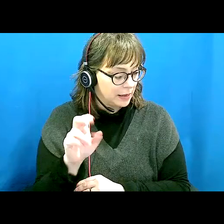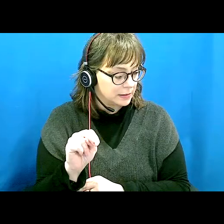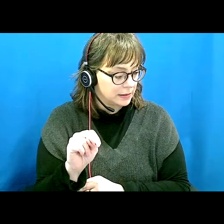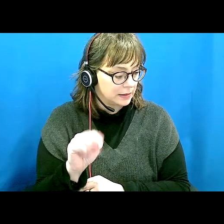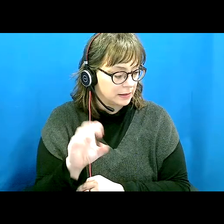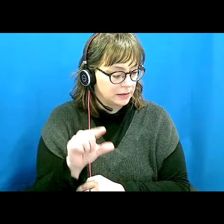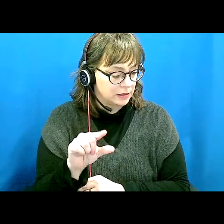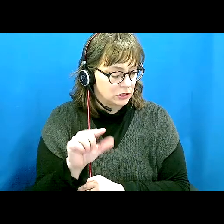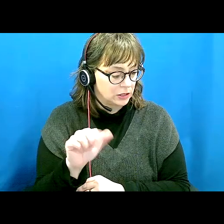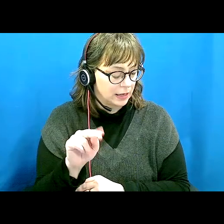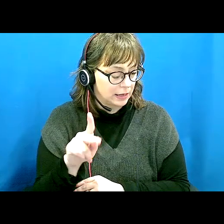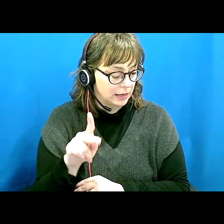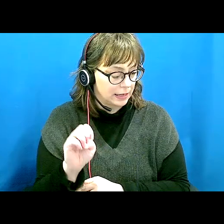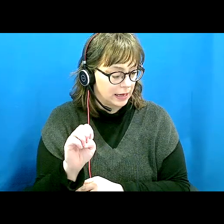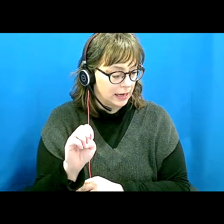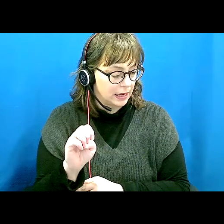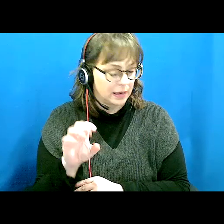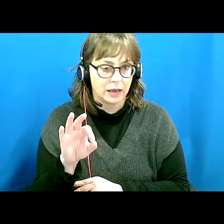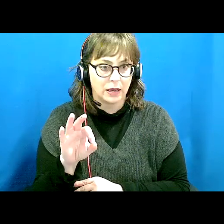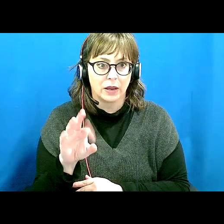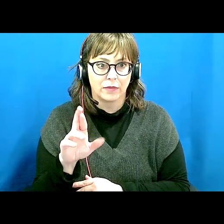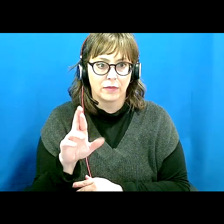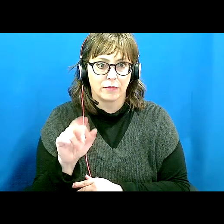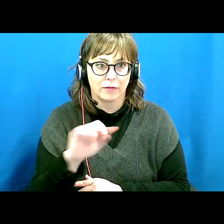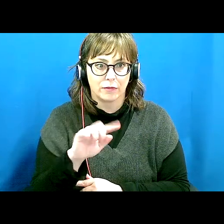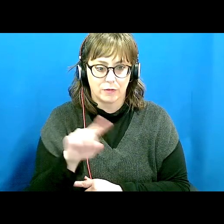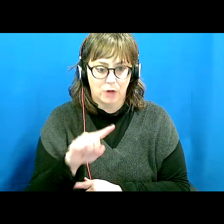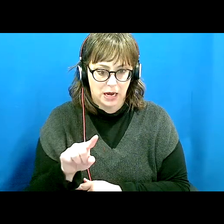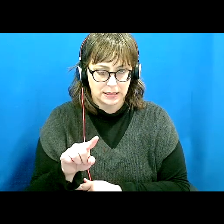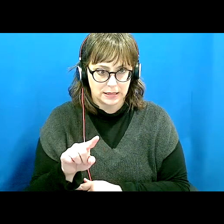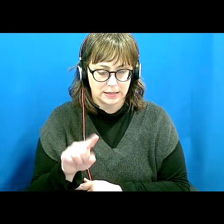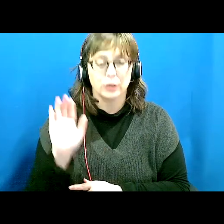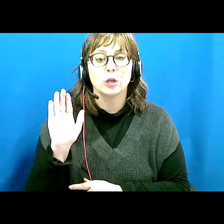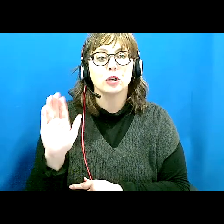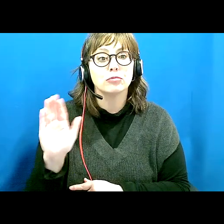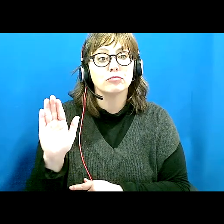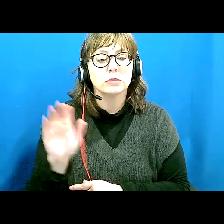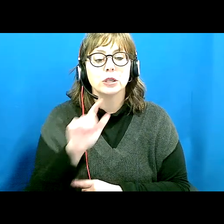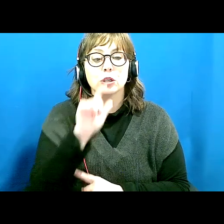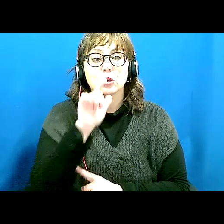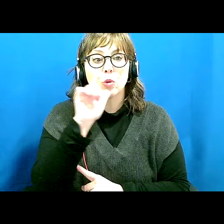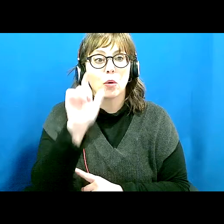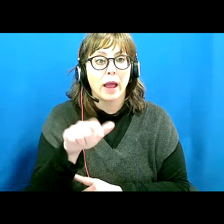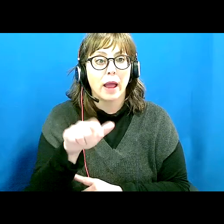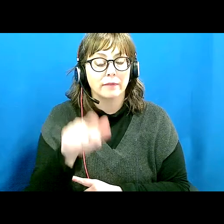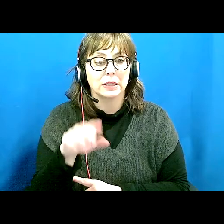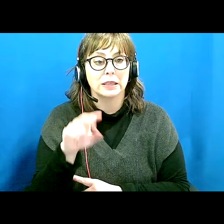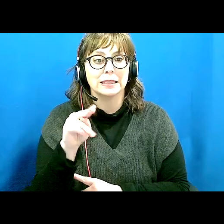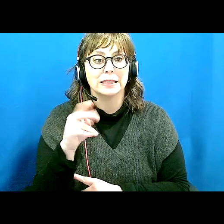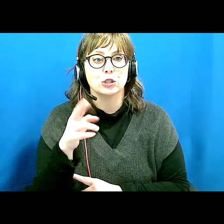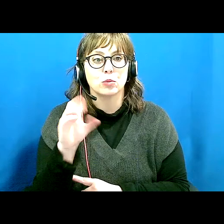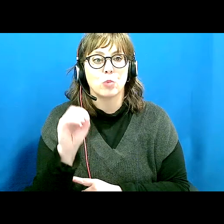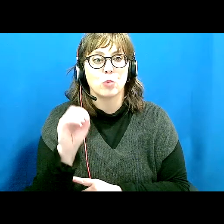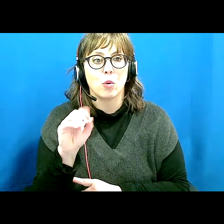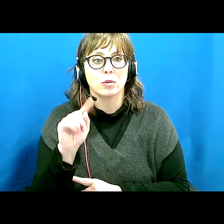and her piece is called You Don't Have to Have Neurotypical Sex on